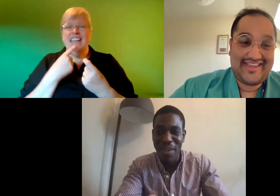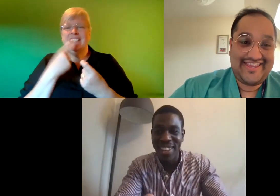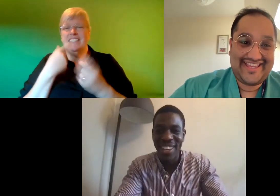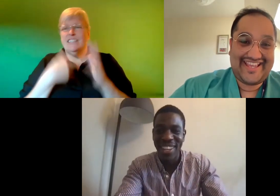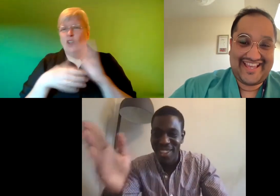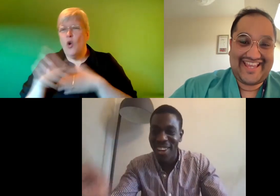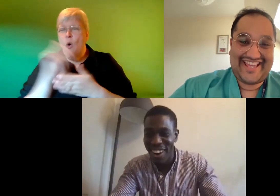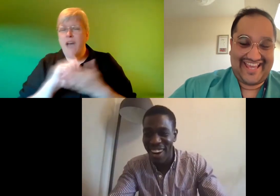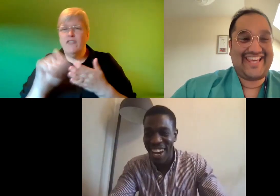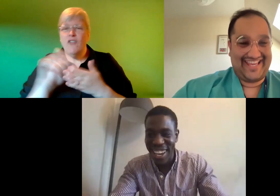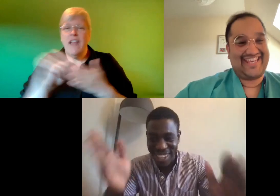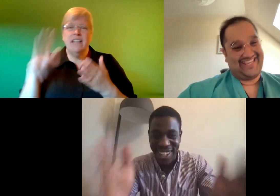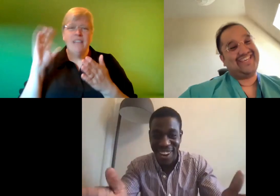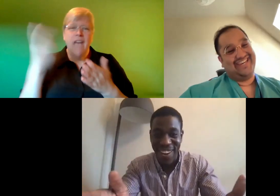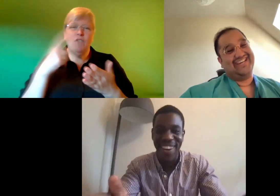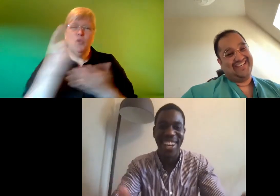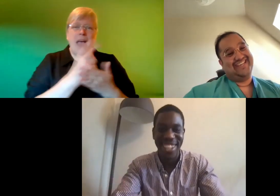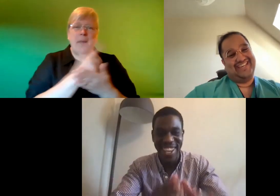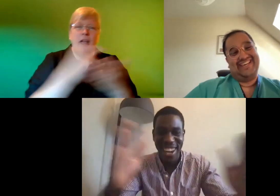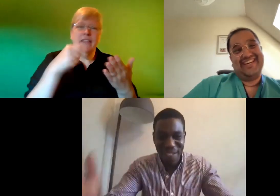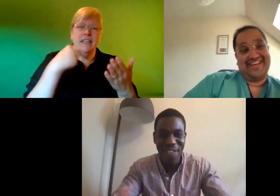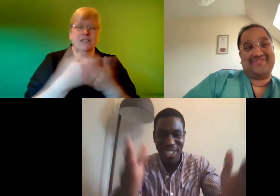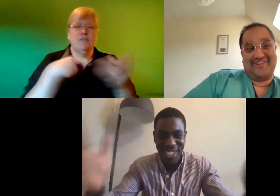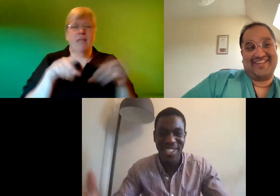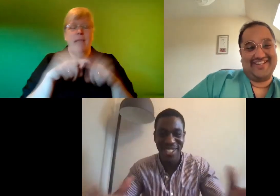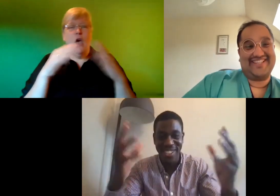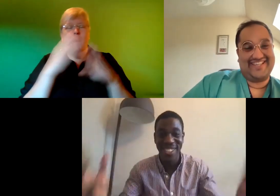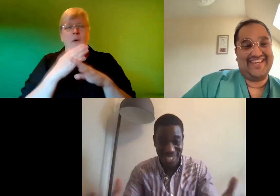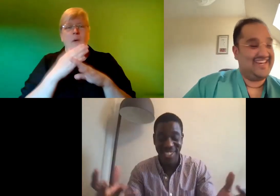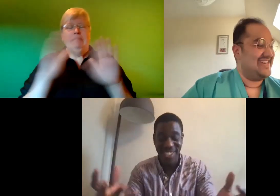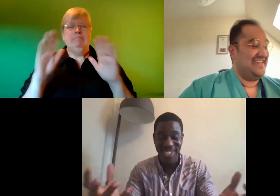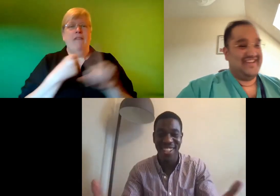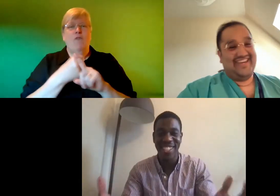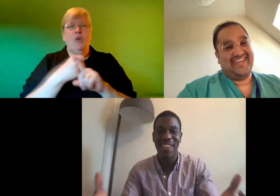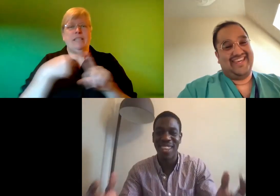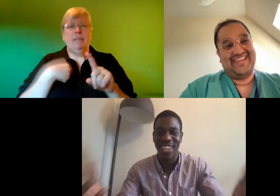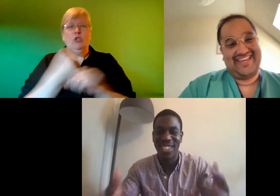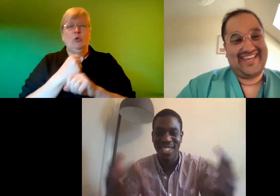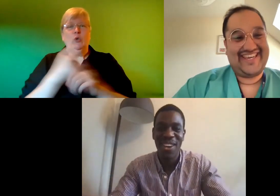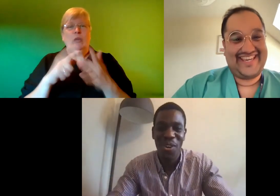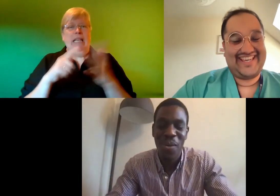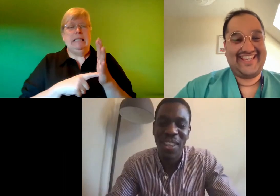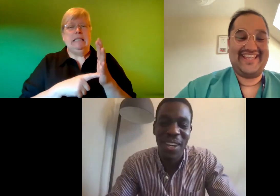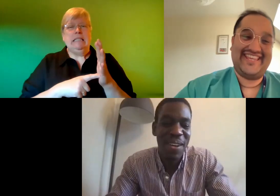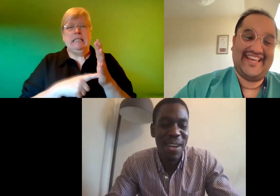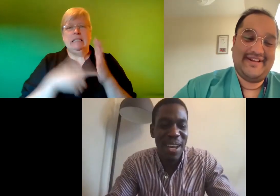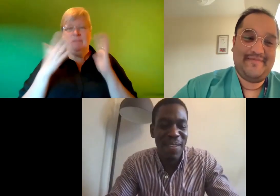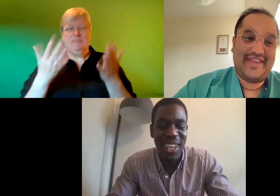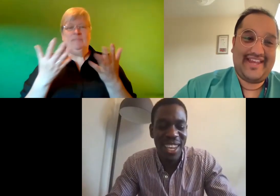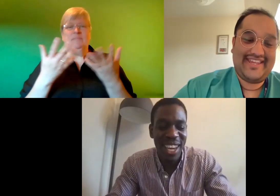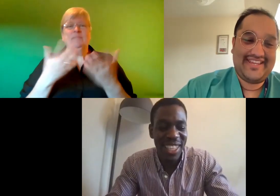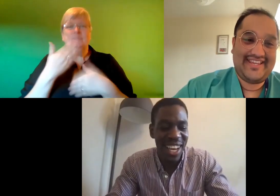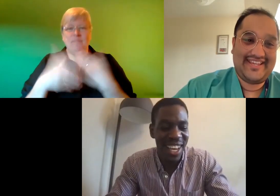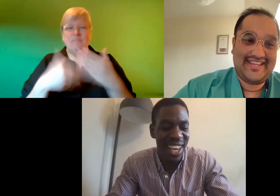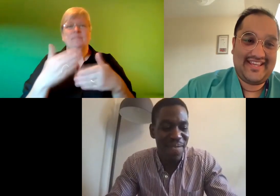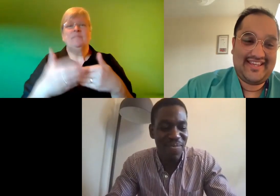it's going to be about this you've got to start writing it's really good yeah start something just go with it and